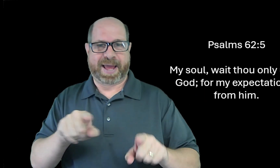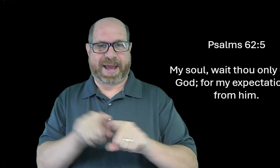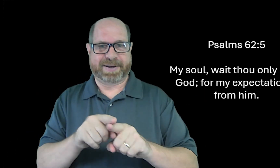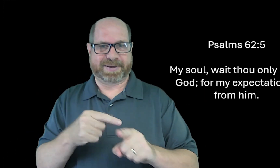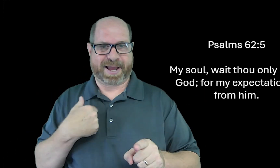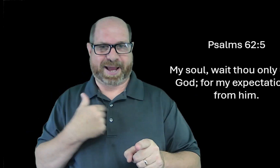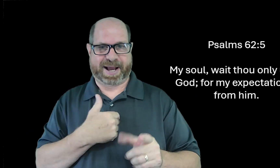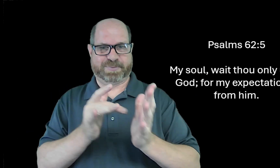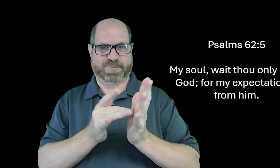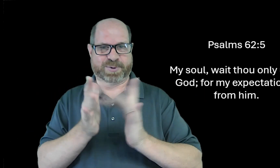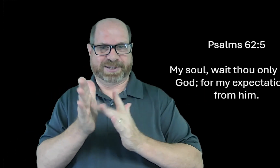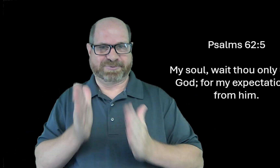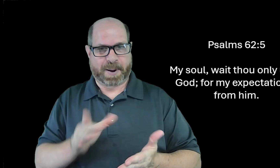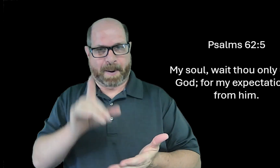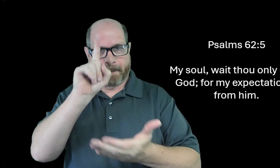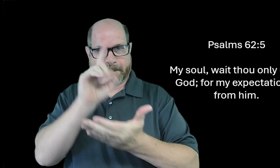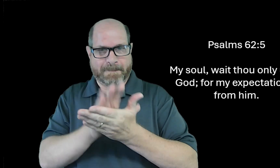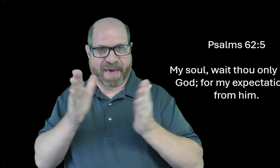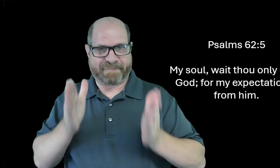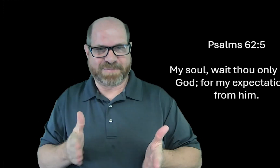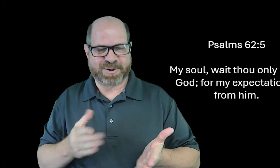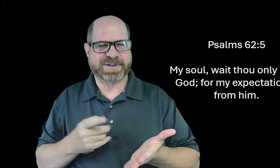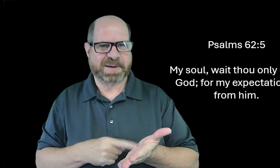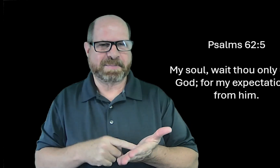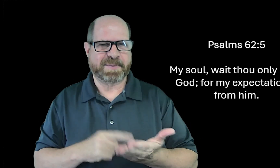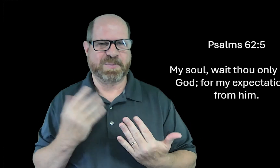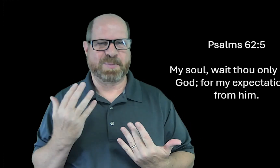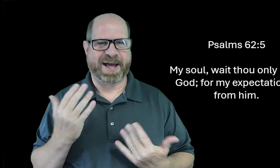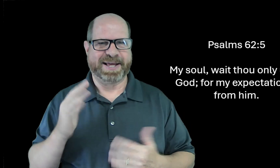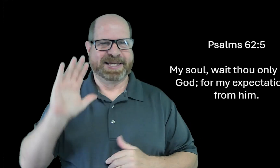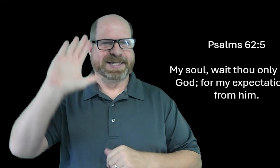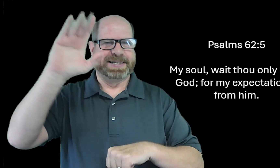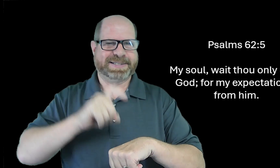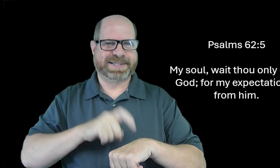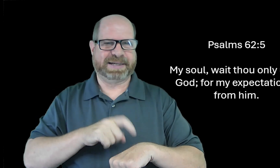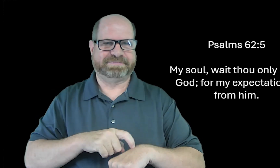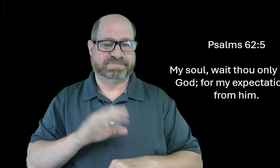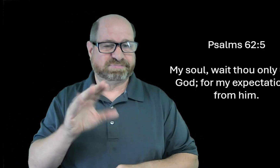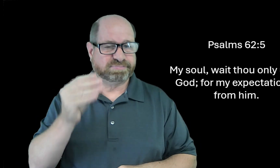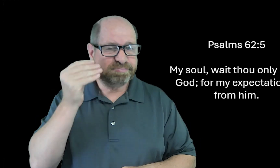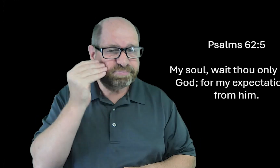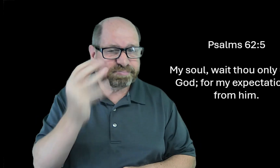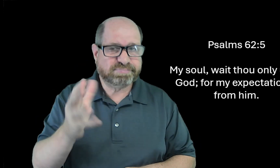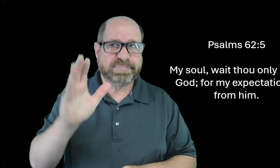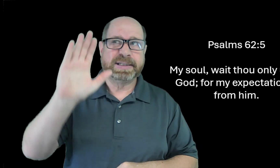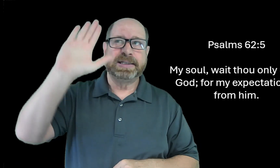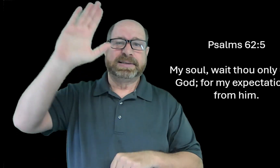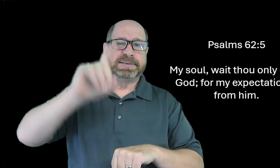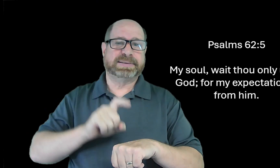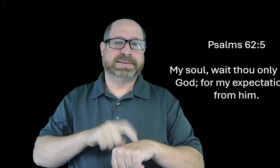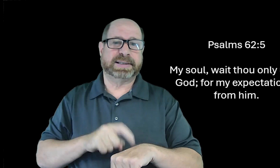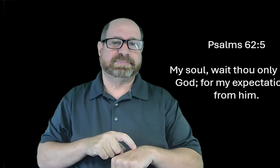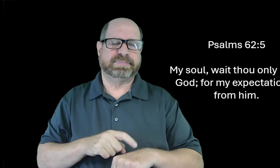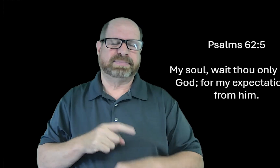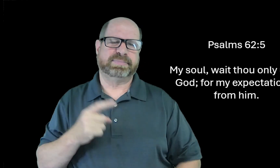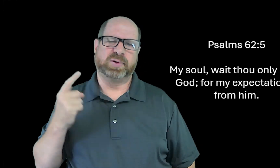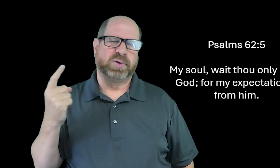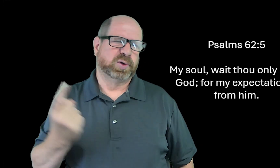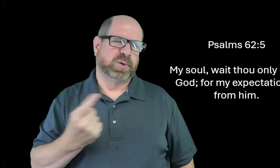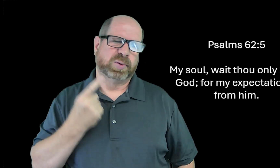now. But as Christians, as believers, we need to wait on God's timing. He'll let you know